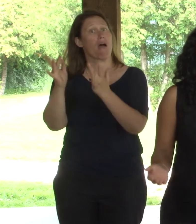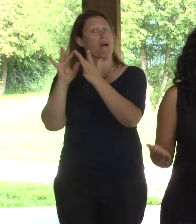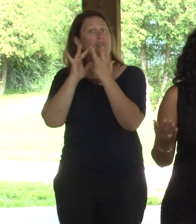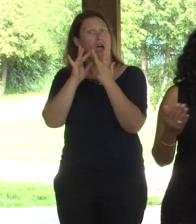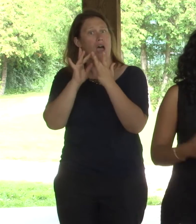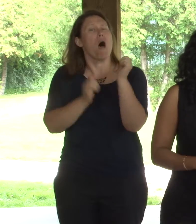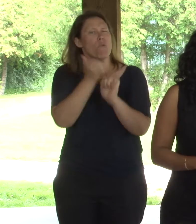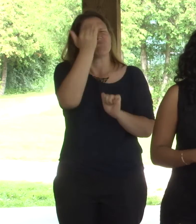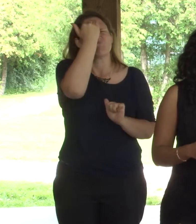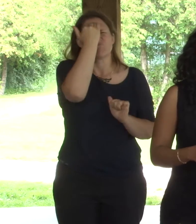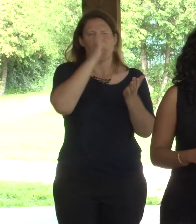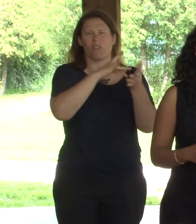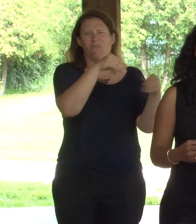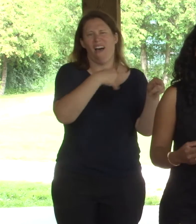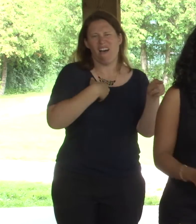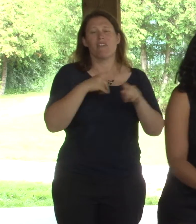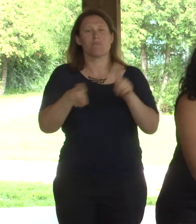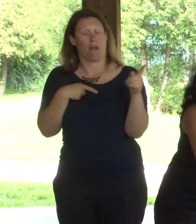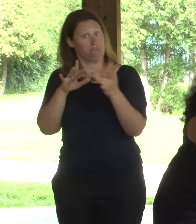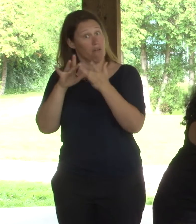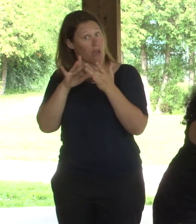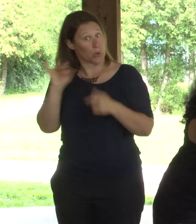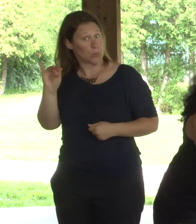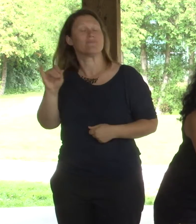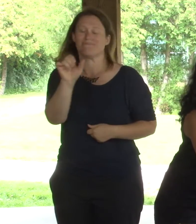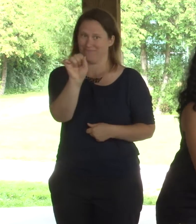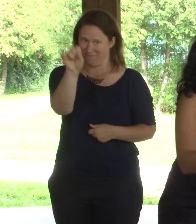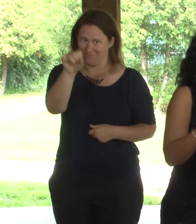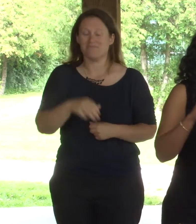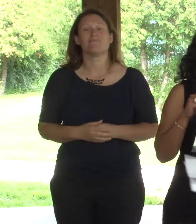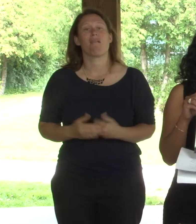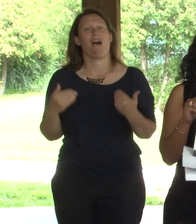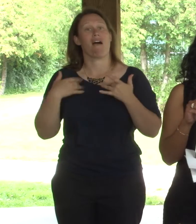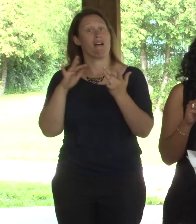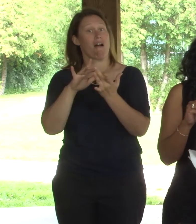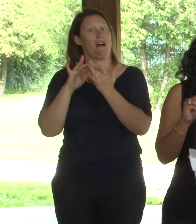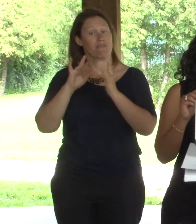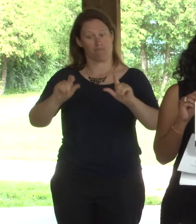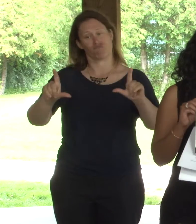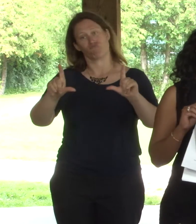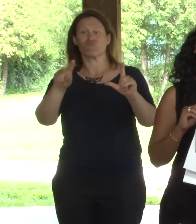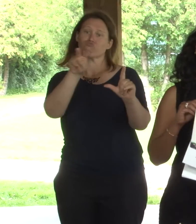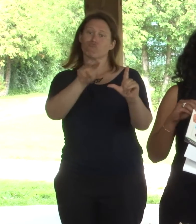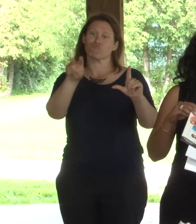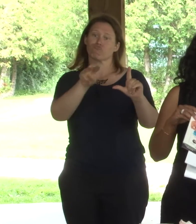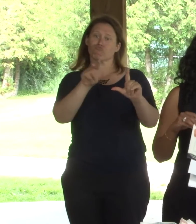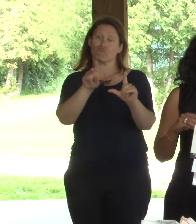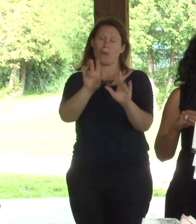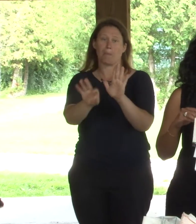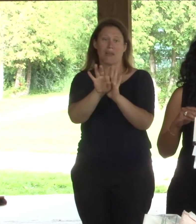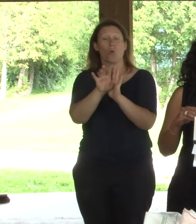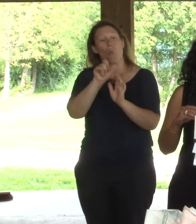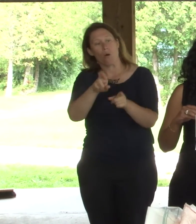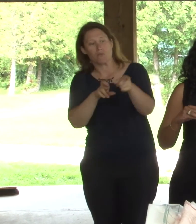business. Either you buy online or you, we have, we have our catalogs that we mail out to our customers and they can also buy